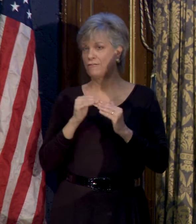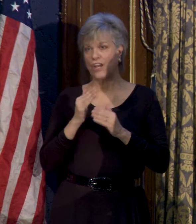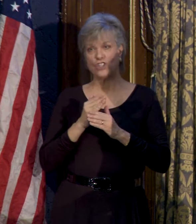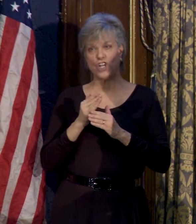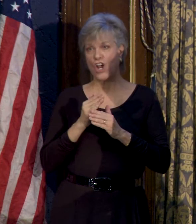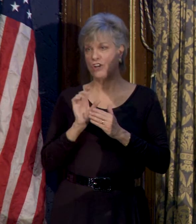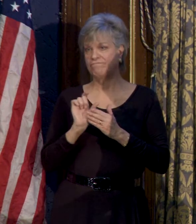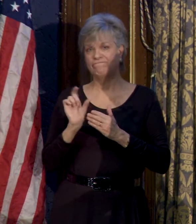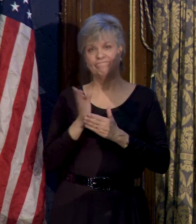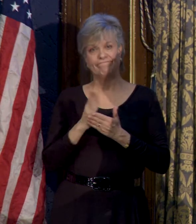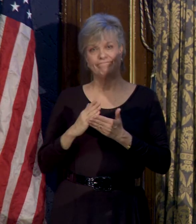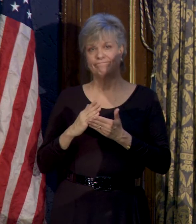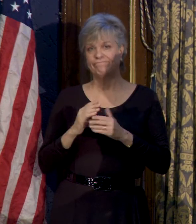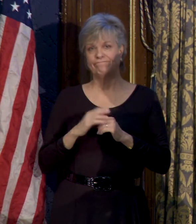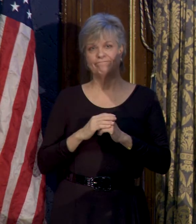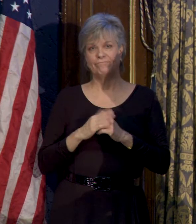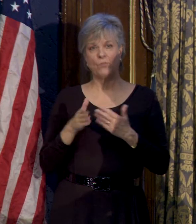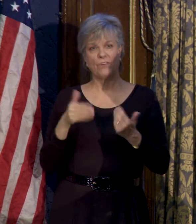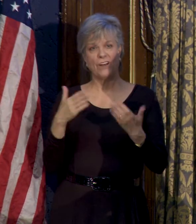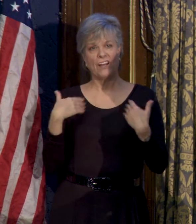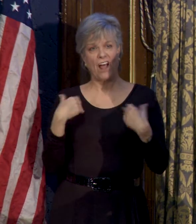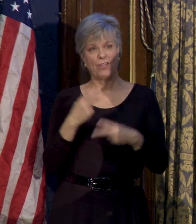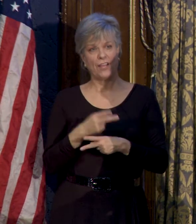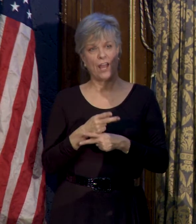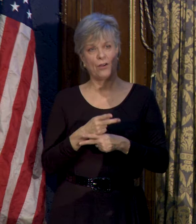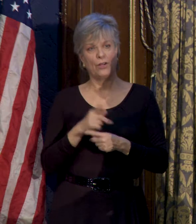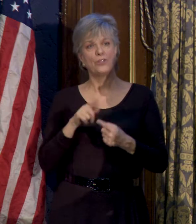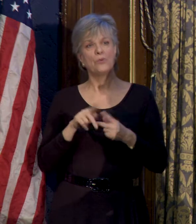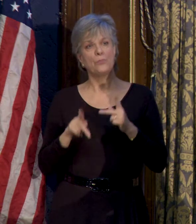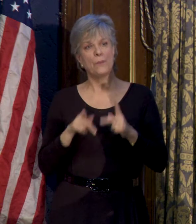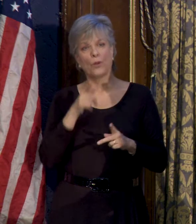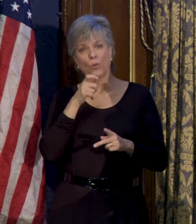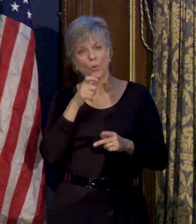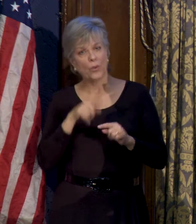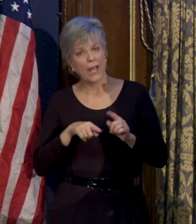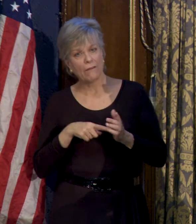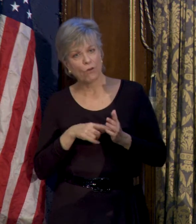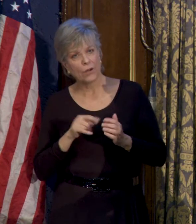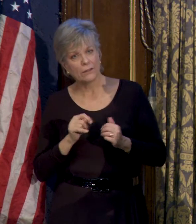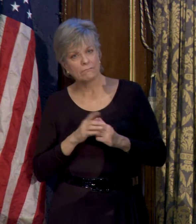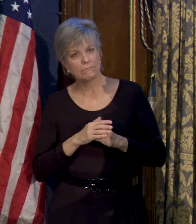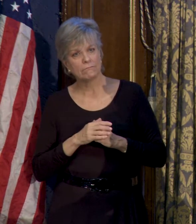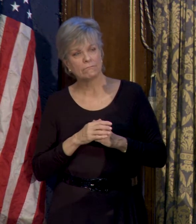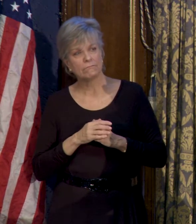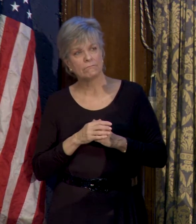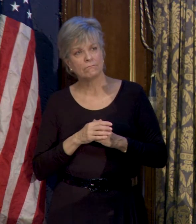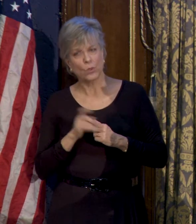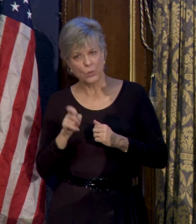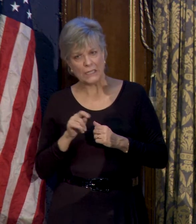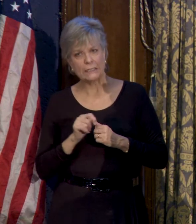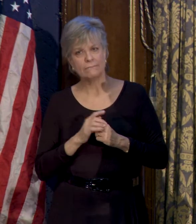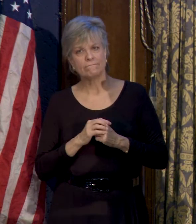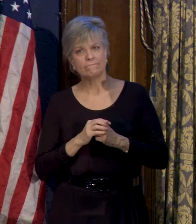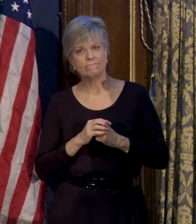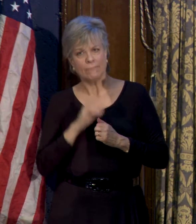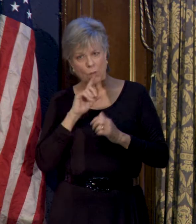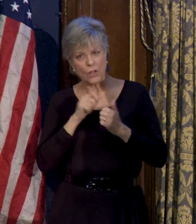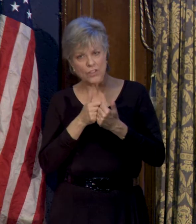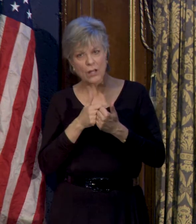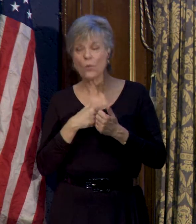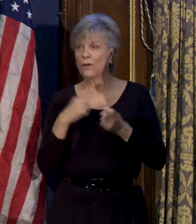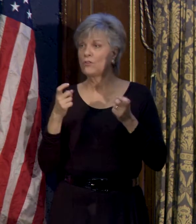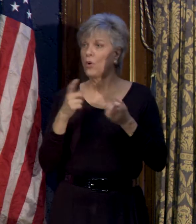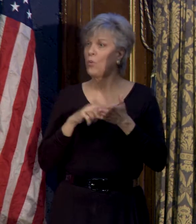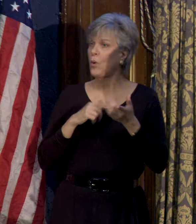in providing health care to people who need it and can't pay for it. And that's a real challenge because we have control